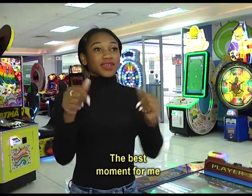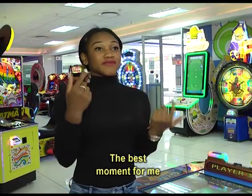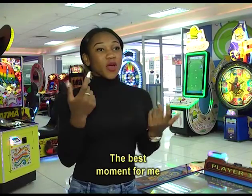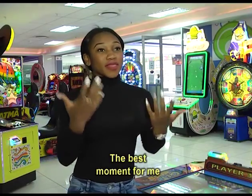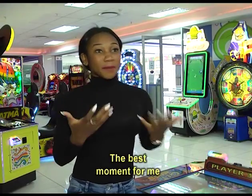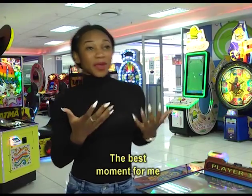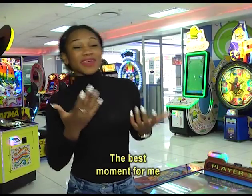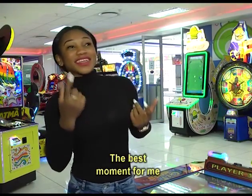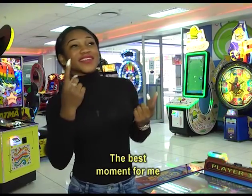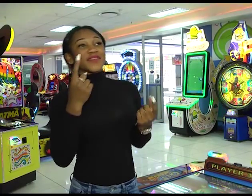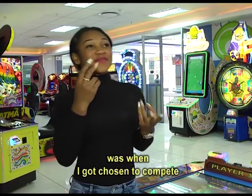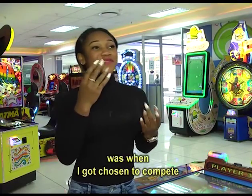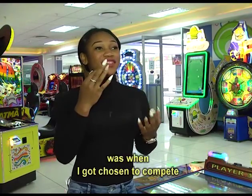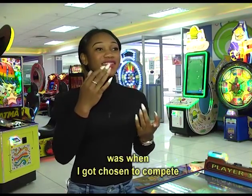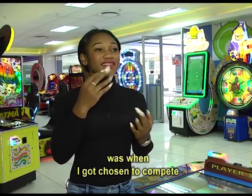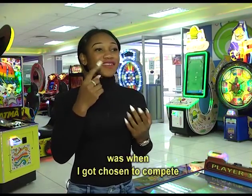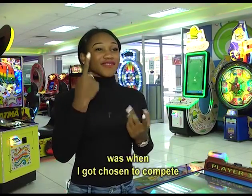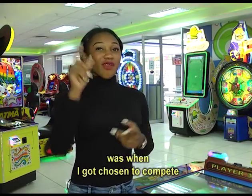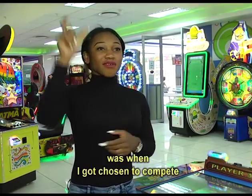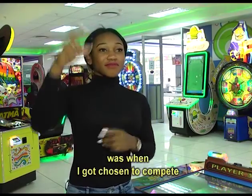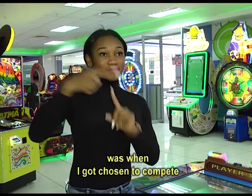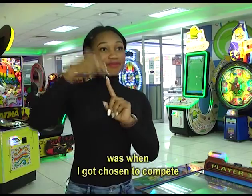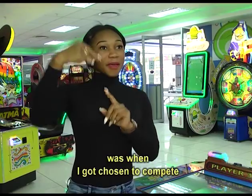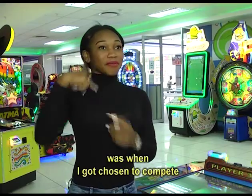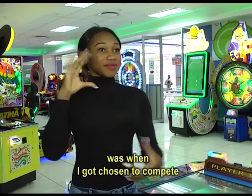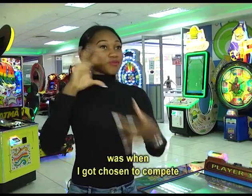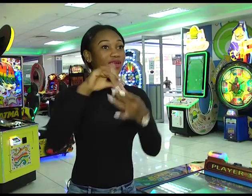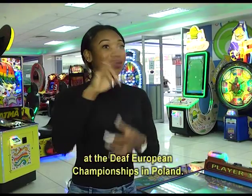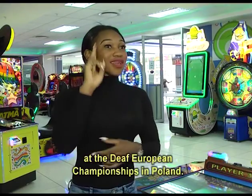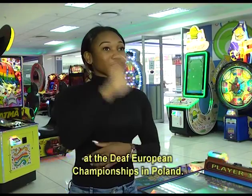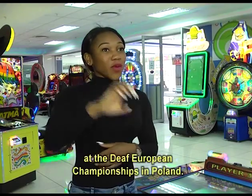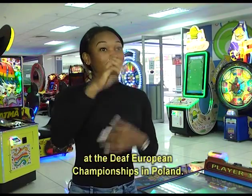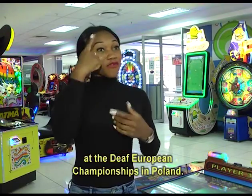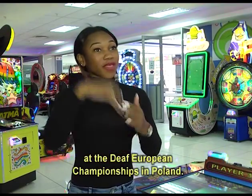The best moment for me was when I got chosen to compete at the Deaf European Championships in Poland.